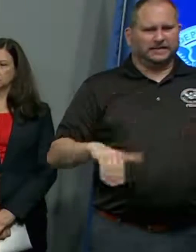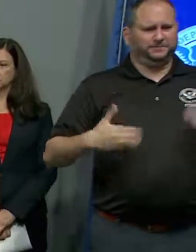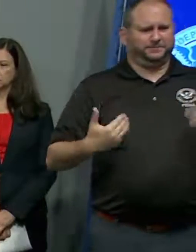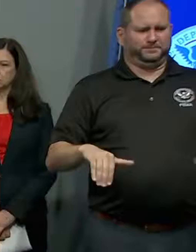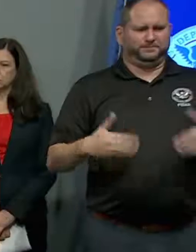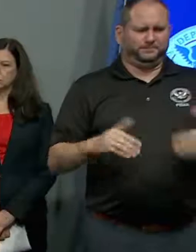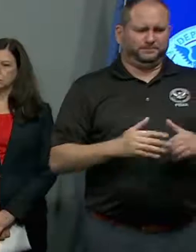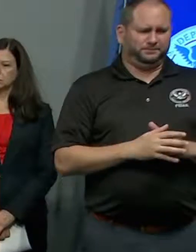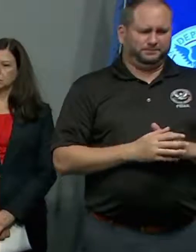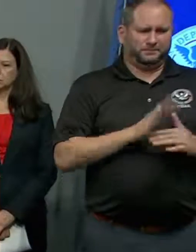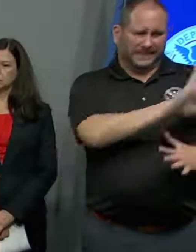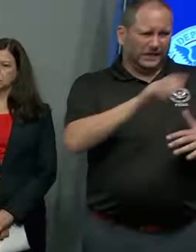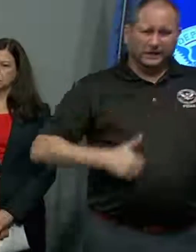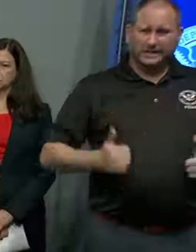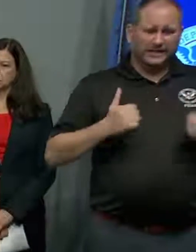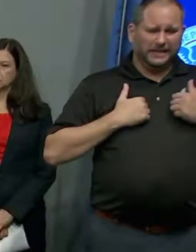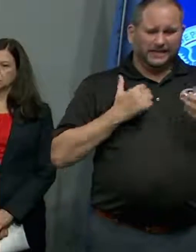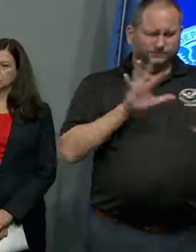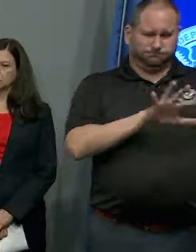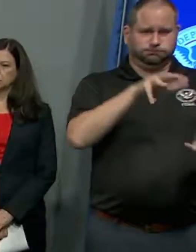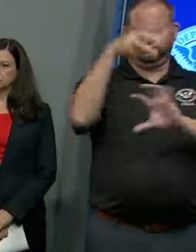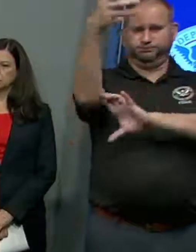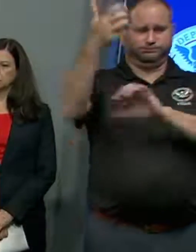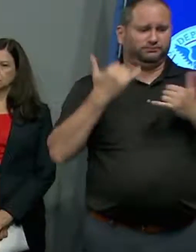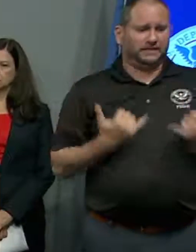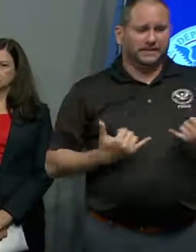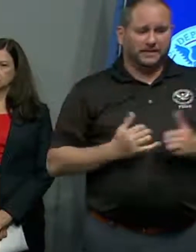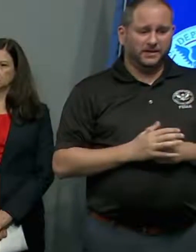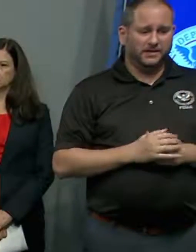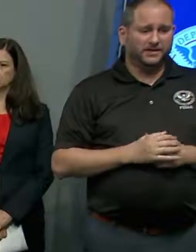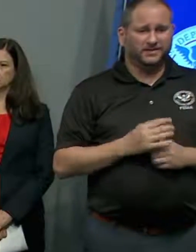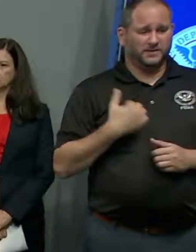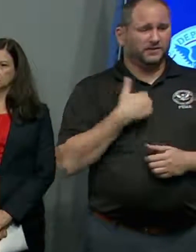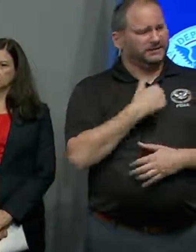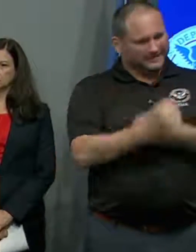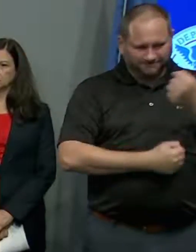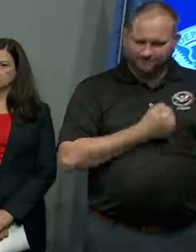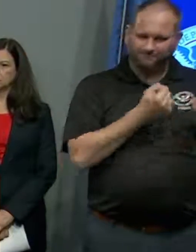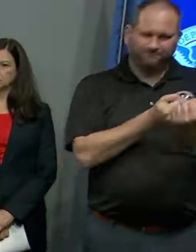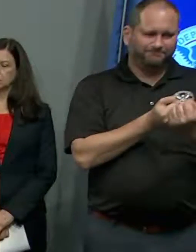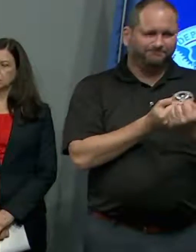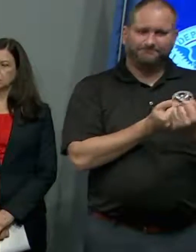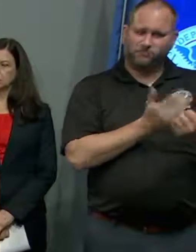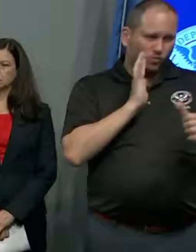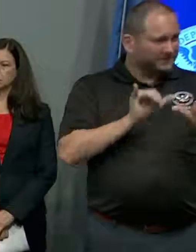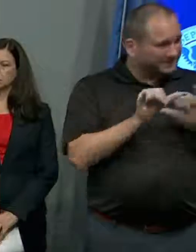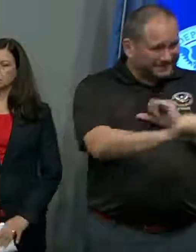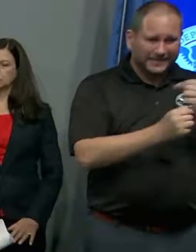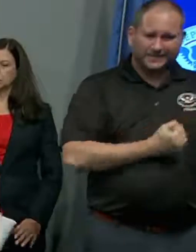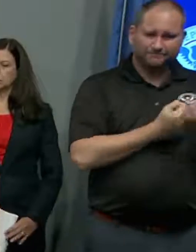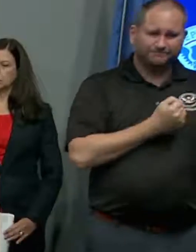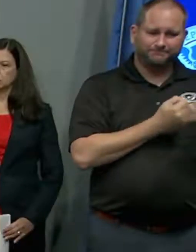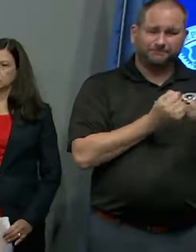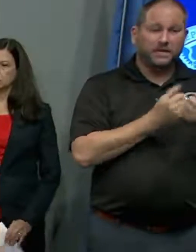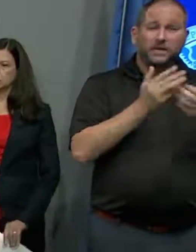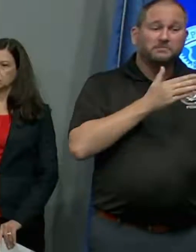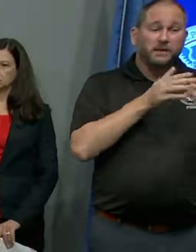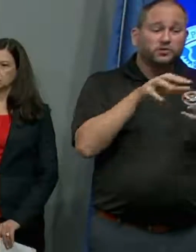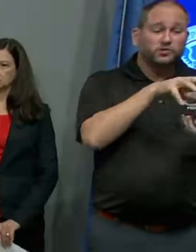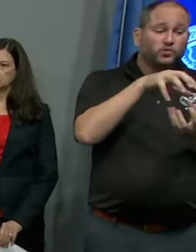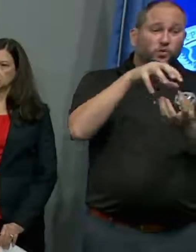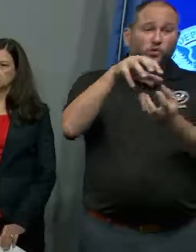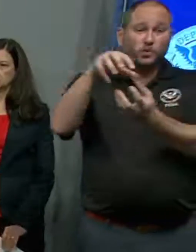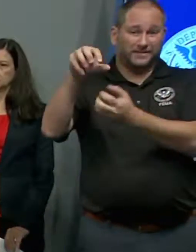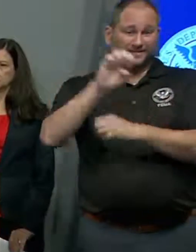upside down. So we will be there for as long as it takes. Now as the storm is starting to shift to the east, we will be able to shift our